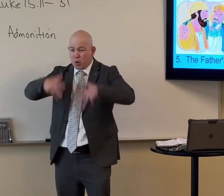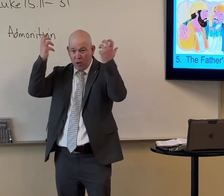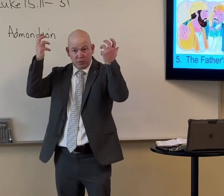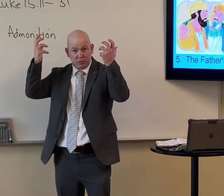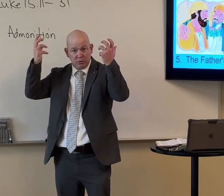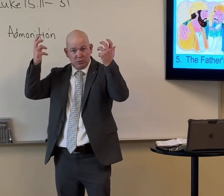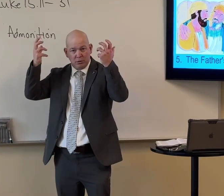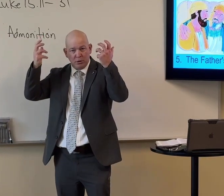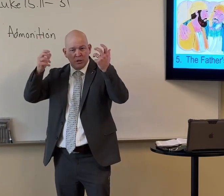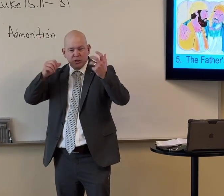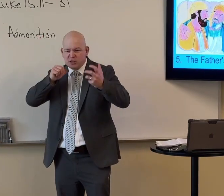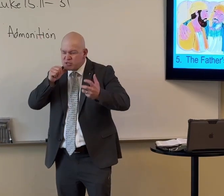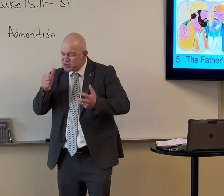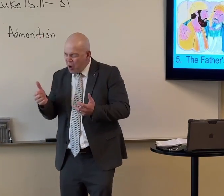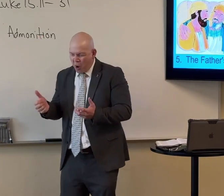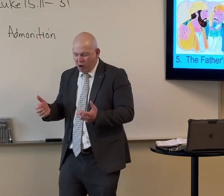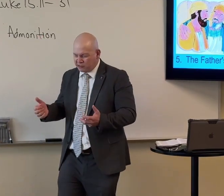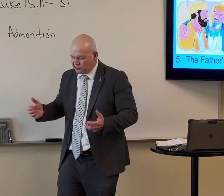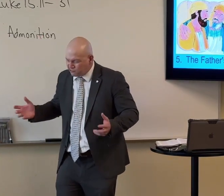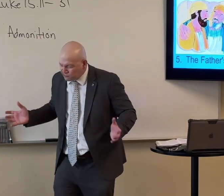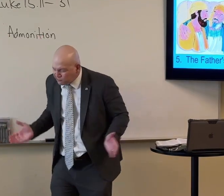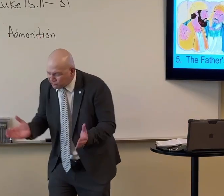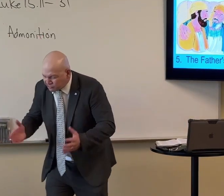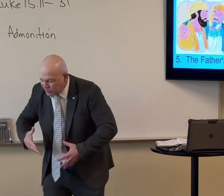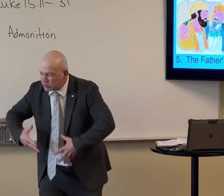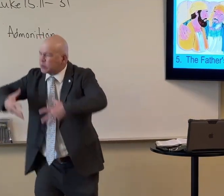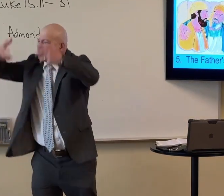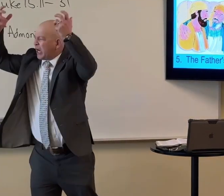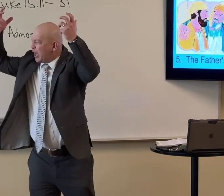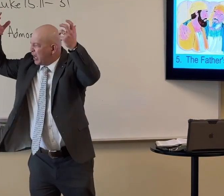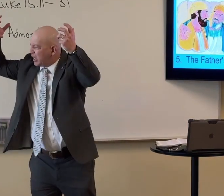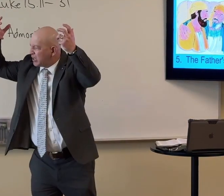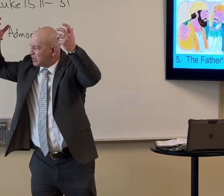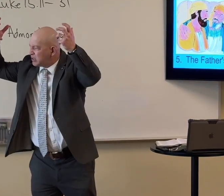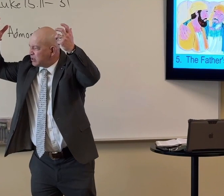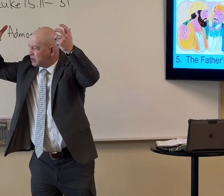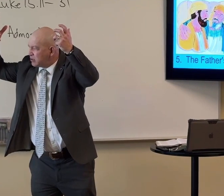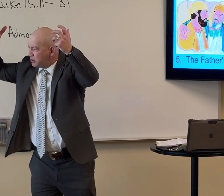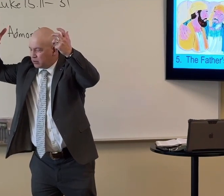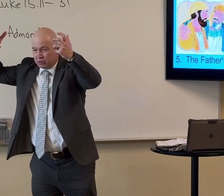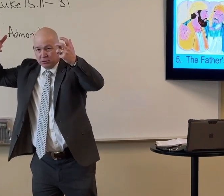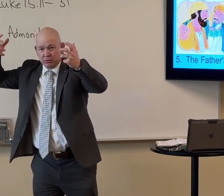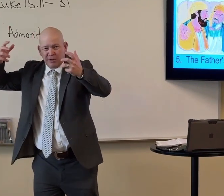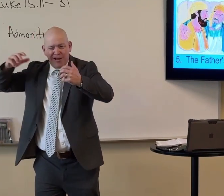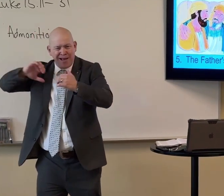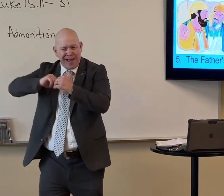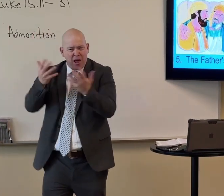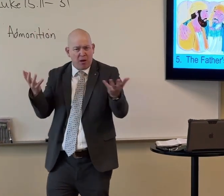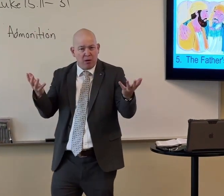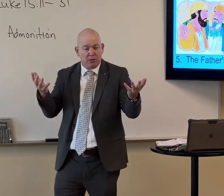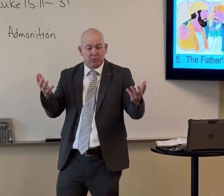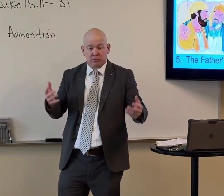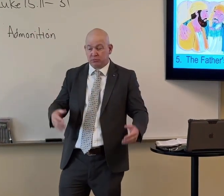Do not provoke your children to wrath. It means don't encourage them to be angry. Don't bring them into angry.